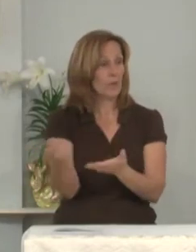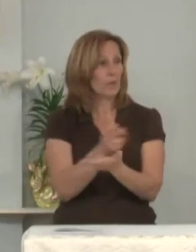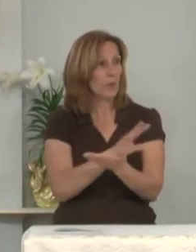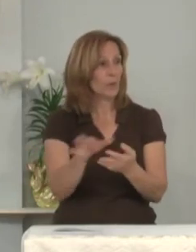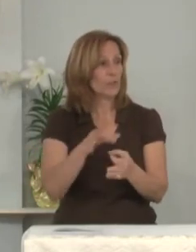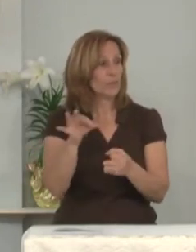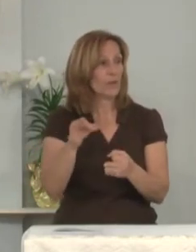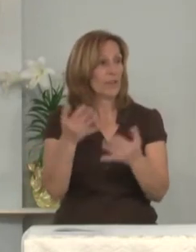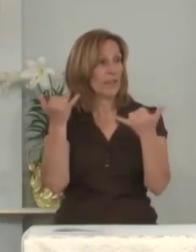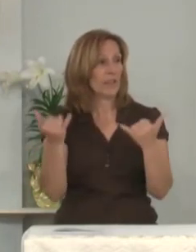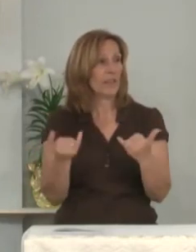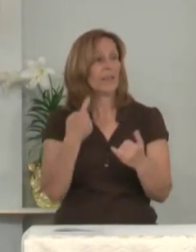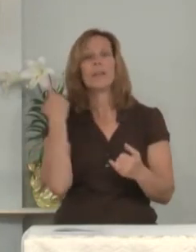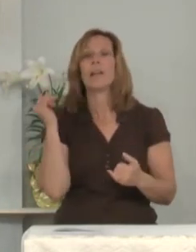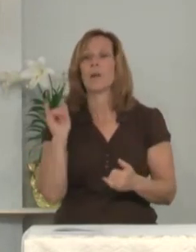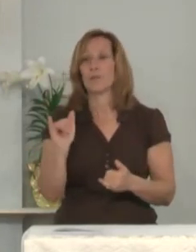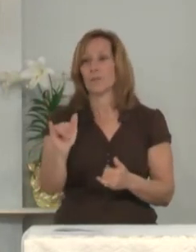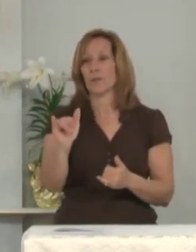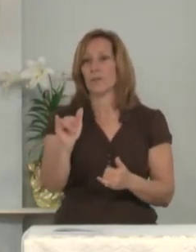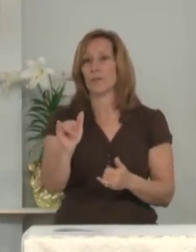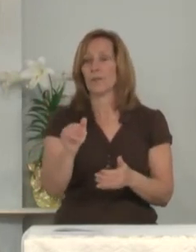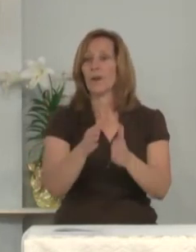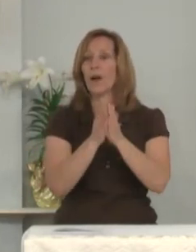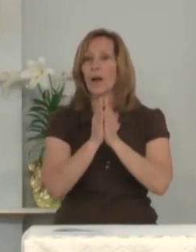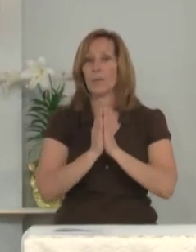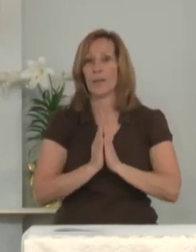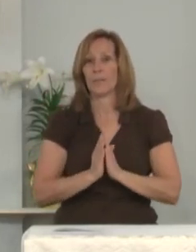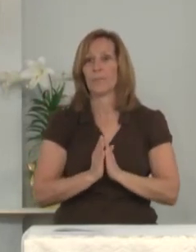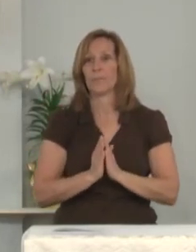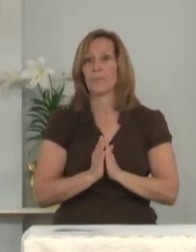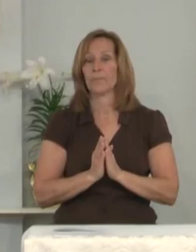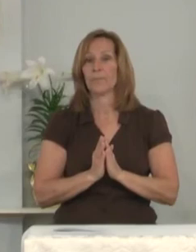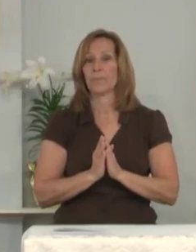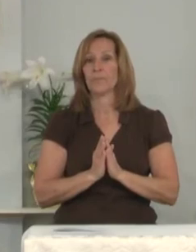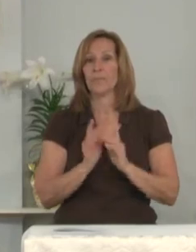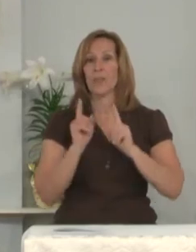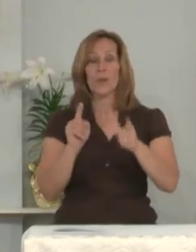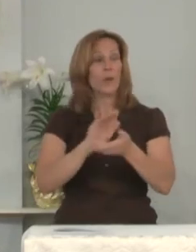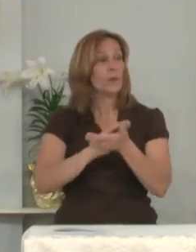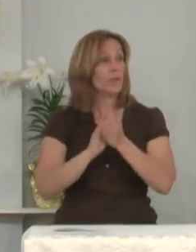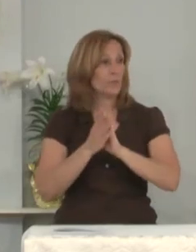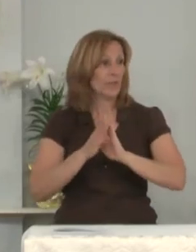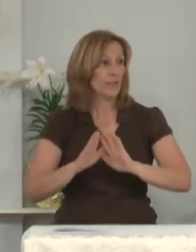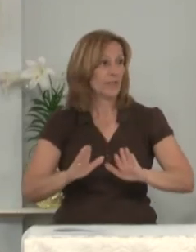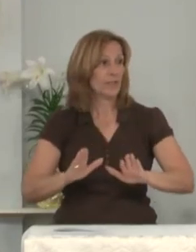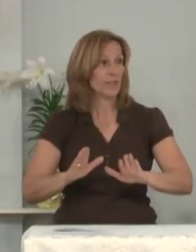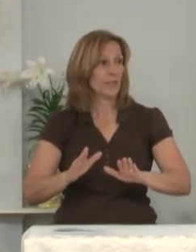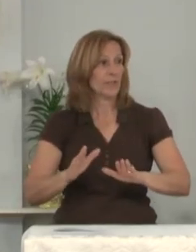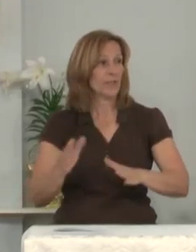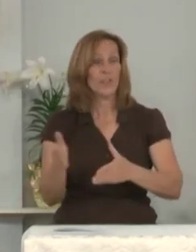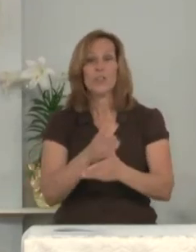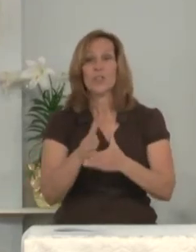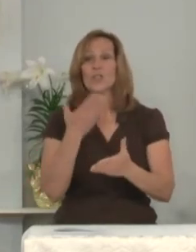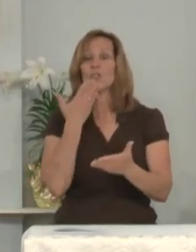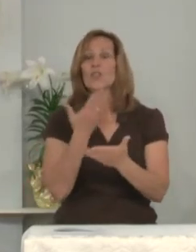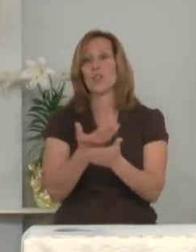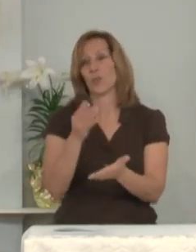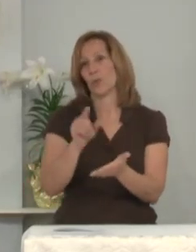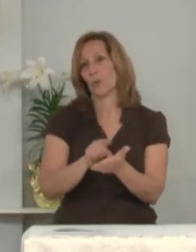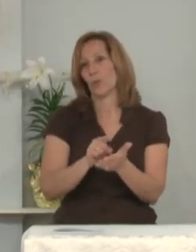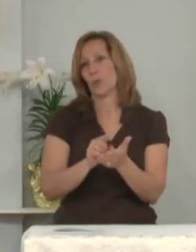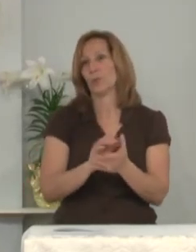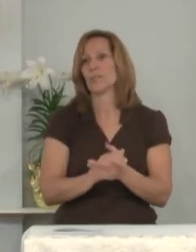now and forever. Amen. Go in peace, share the good news.